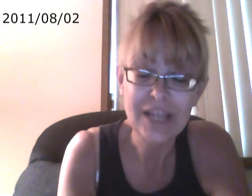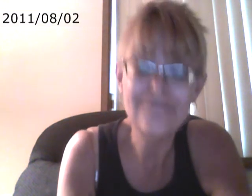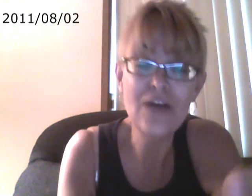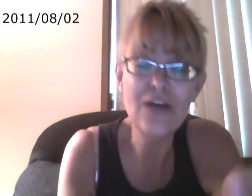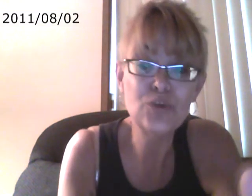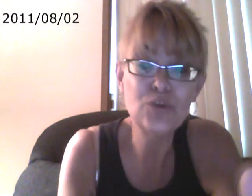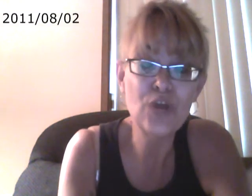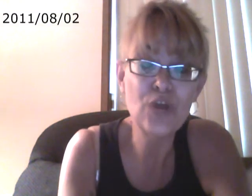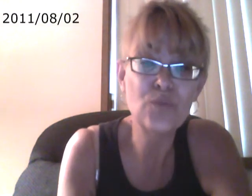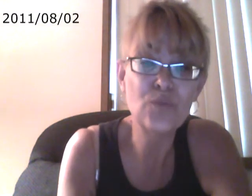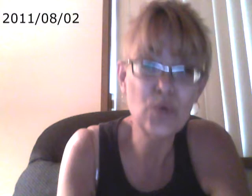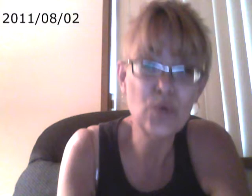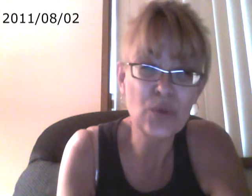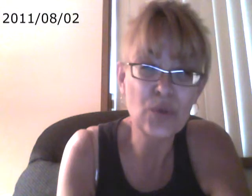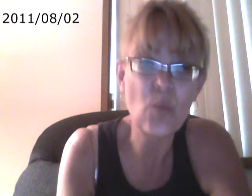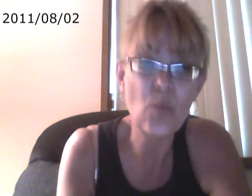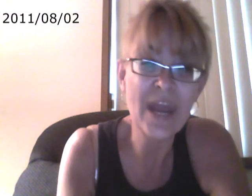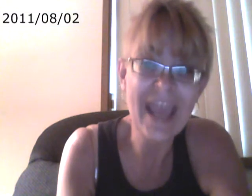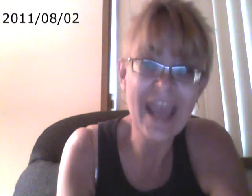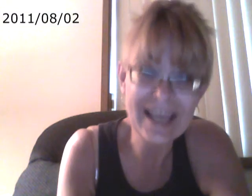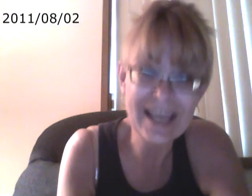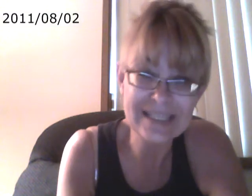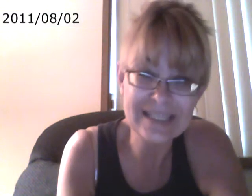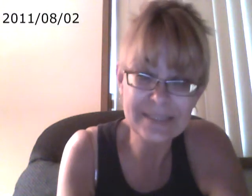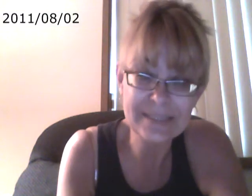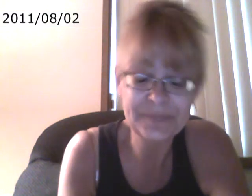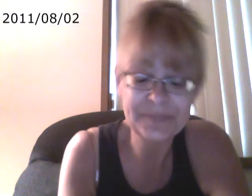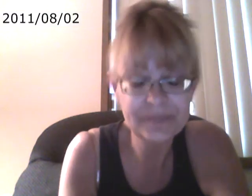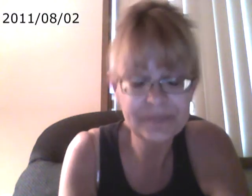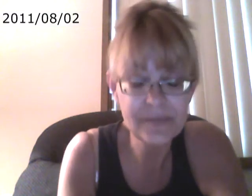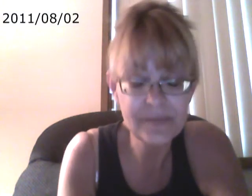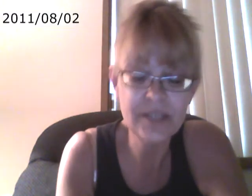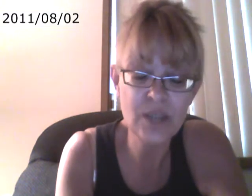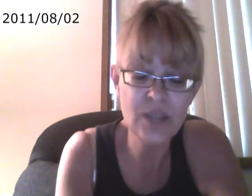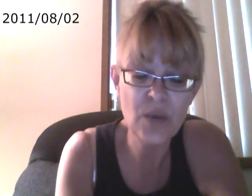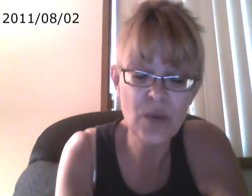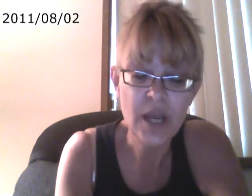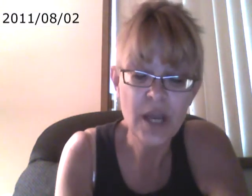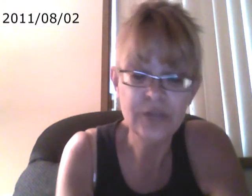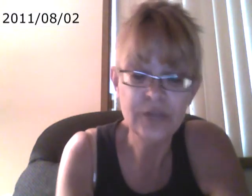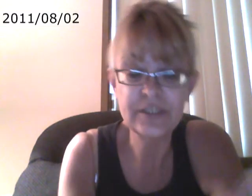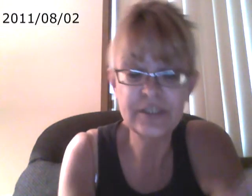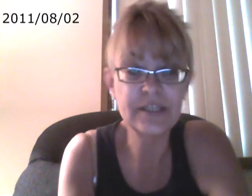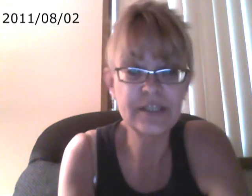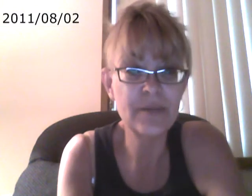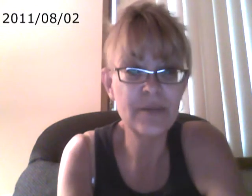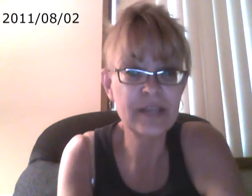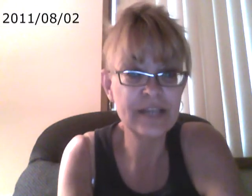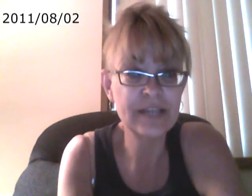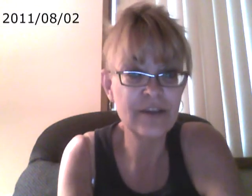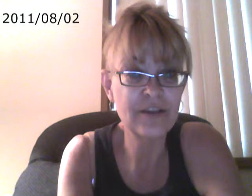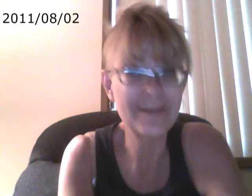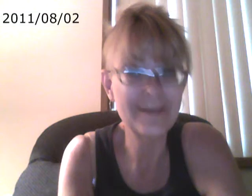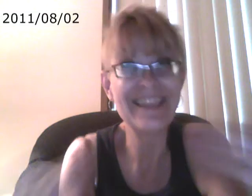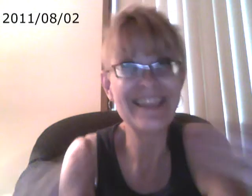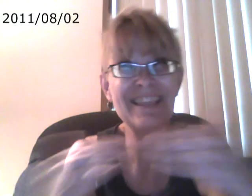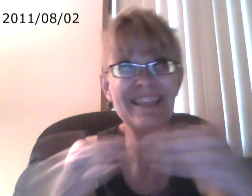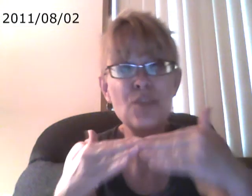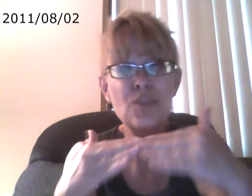value of worth one has. So you see somebody that has a lot of money, they think they're more